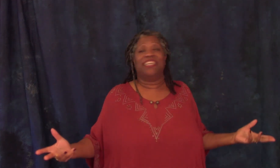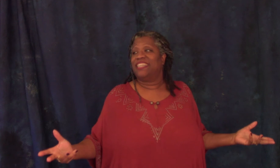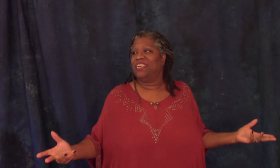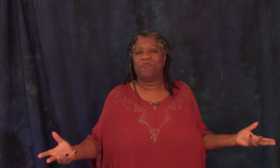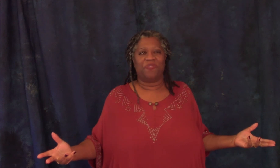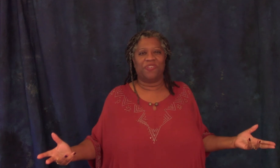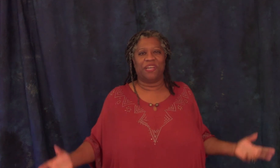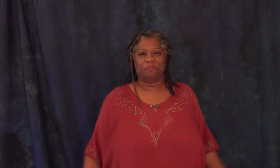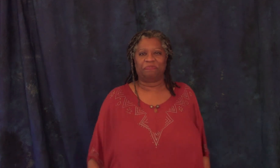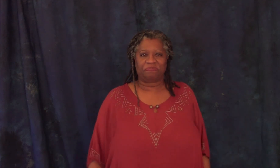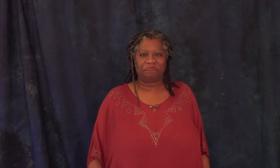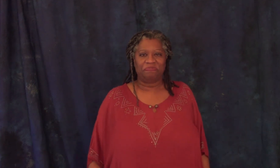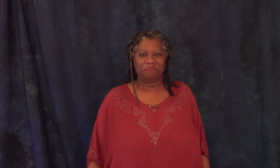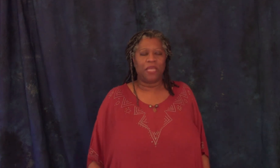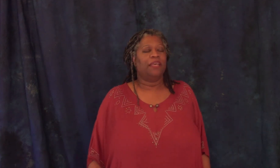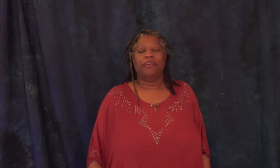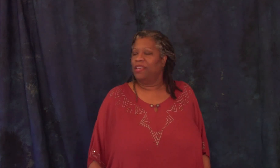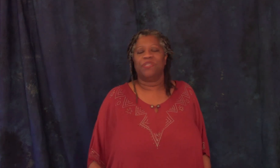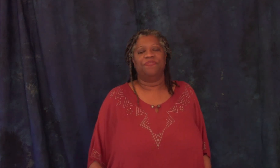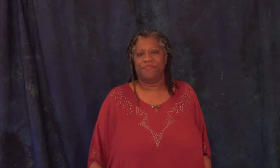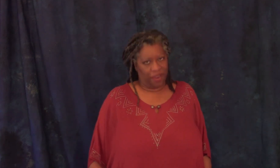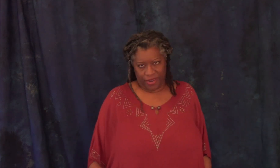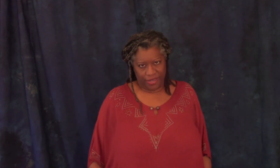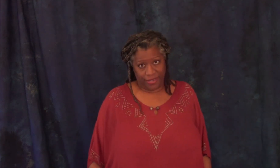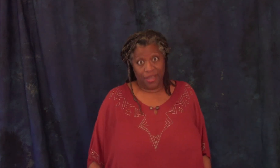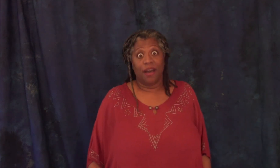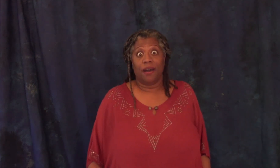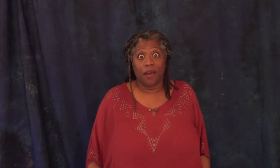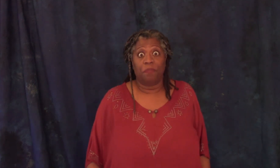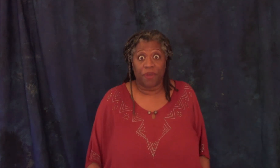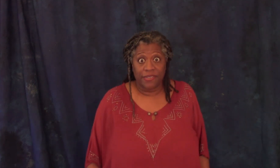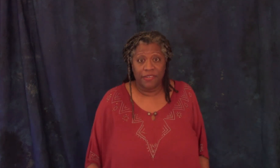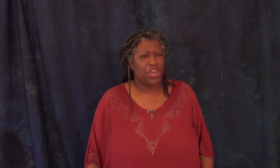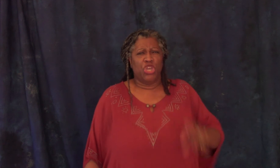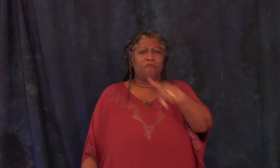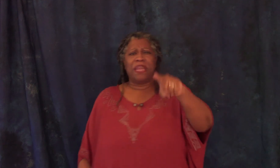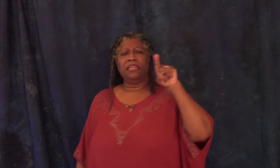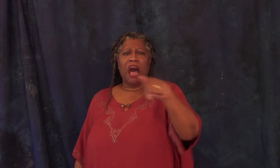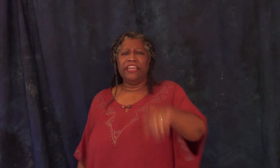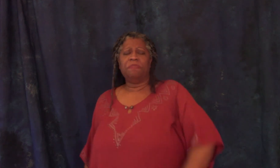his kingdom for the first time he was very unimpressed you have been lying to me